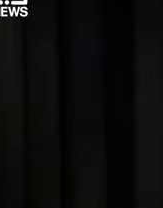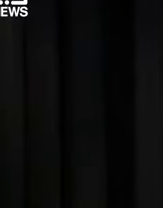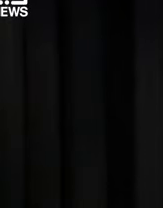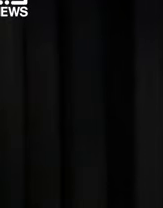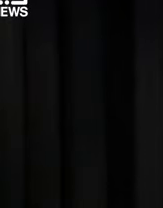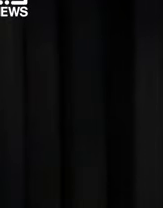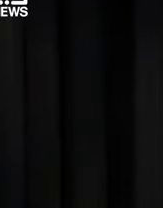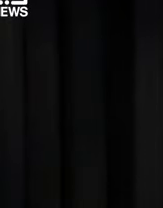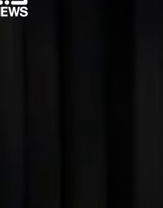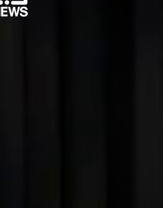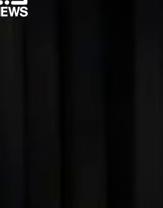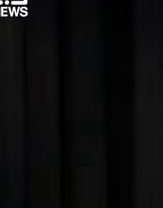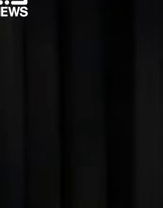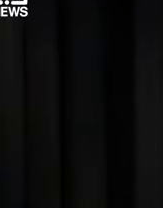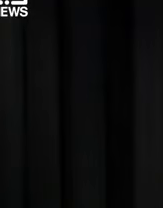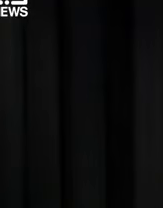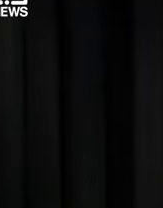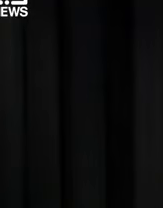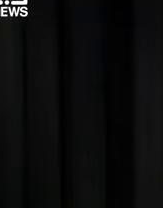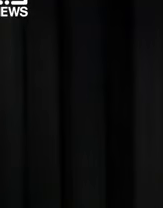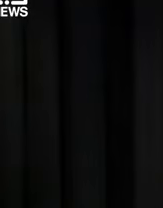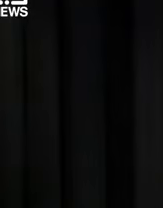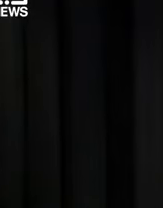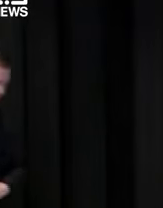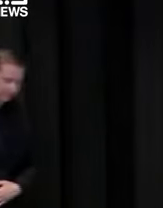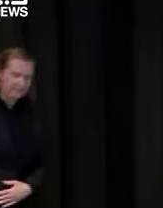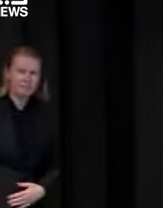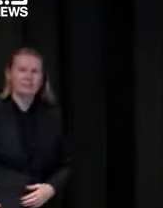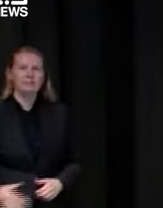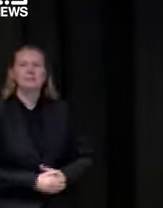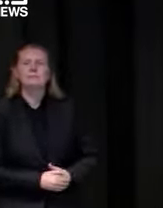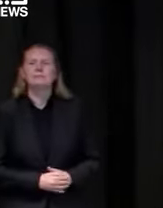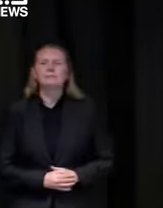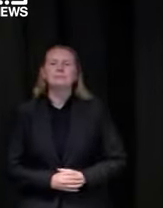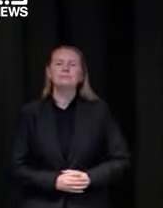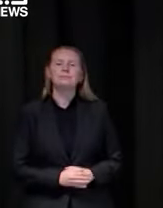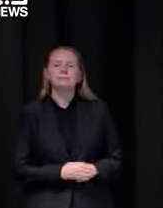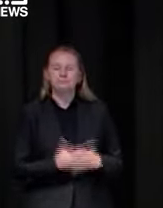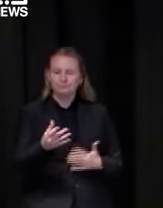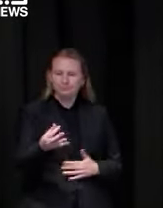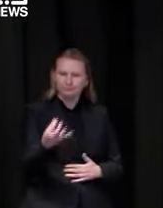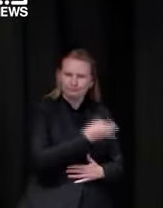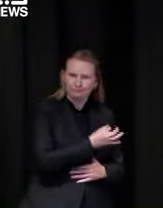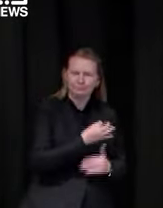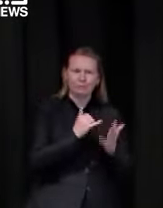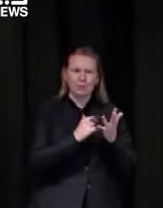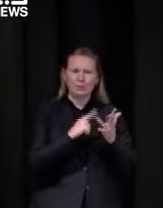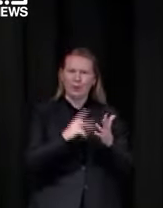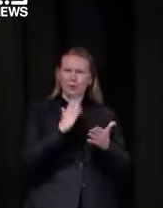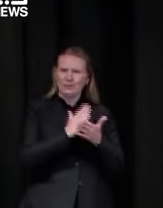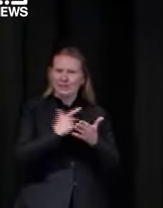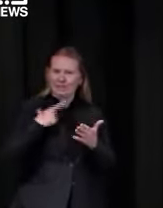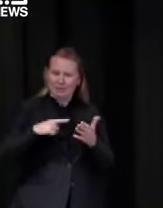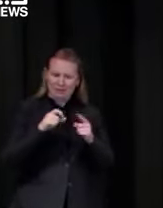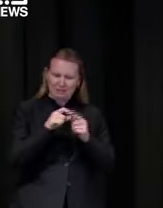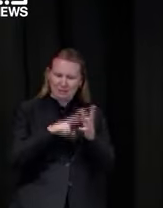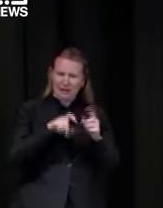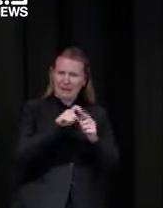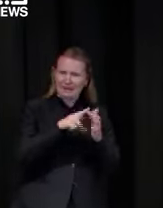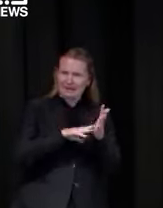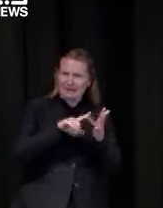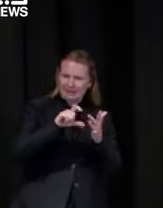in the probably very likely circumstance we'll experience another pandemic in our lifetime do you think rolling out